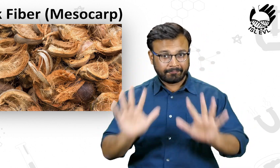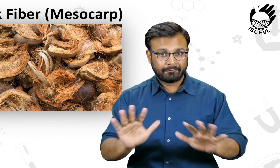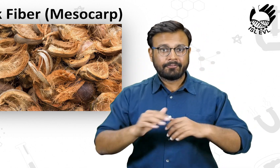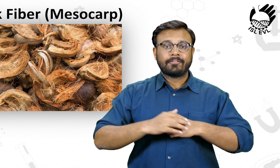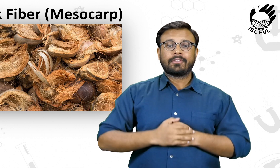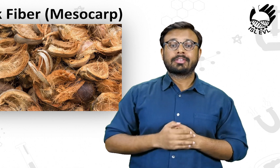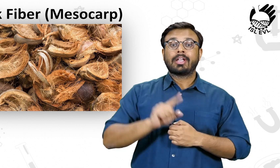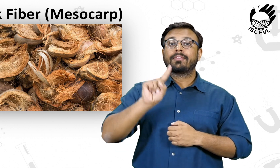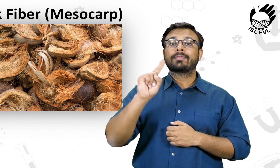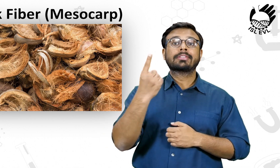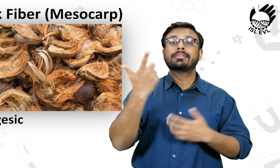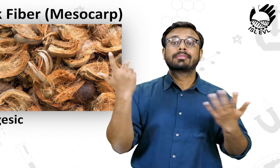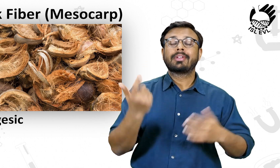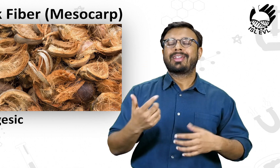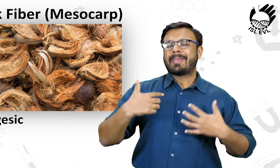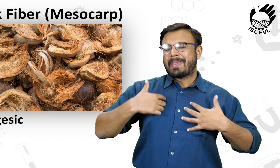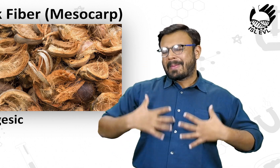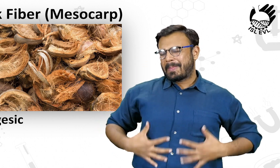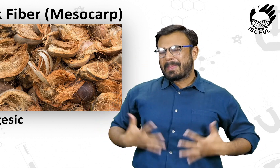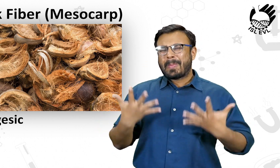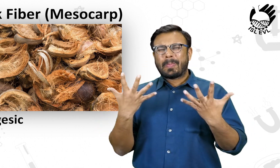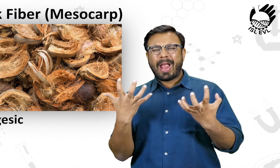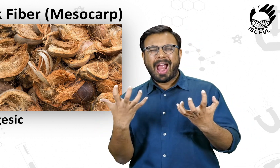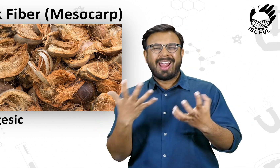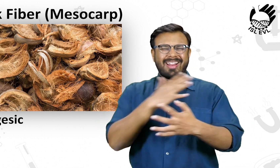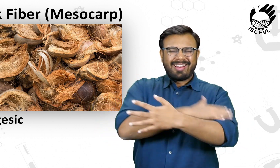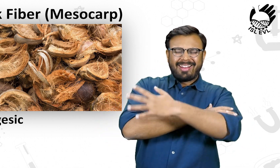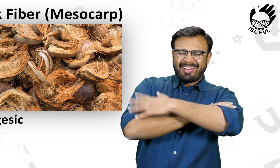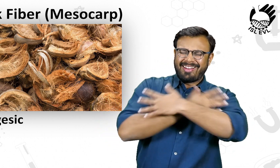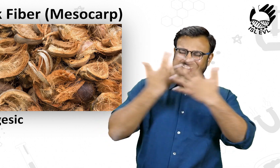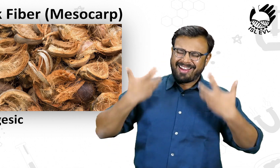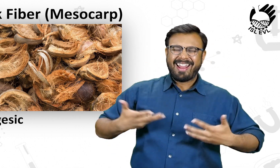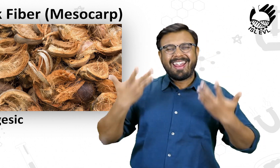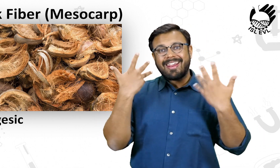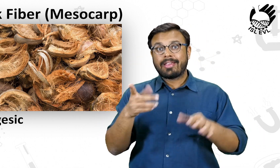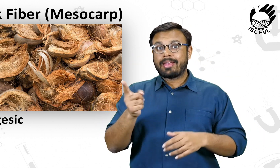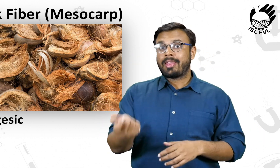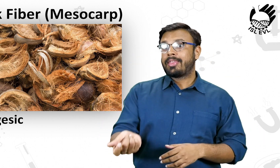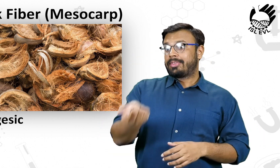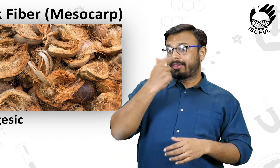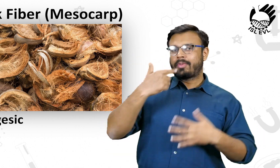It's an analgesic that is, it is used to relieve pain.